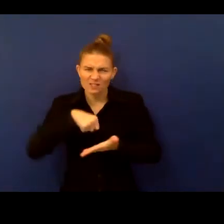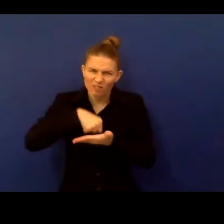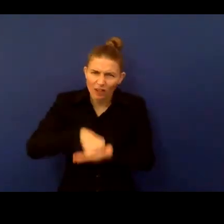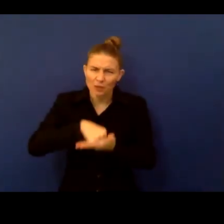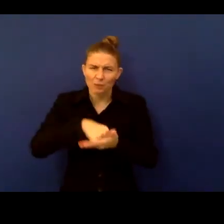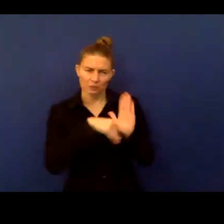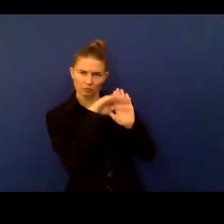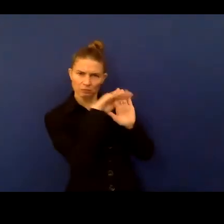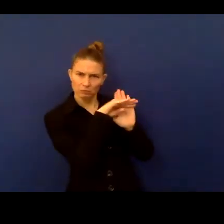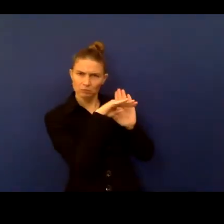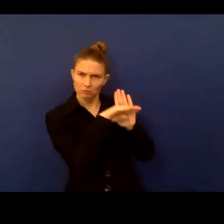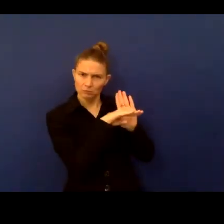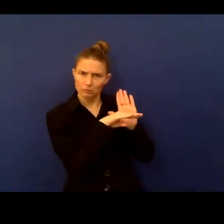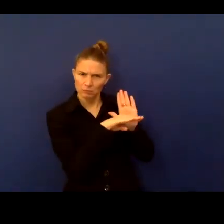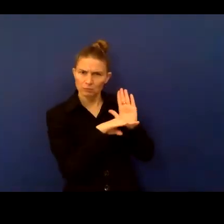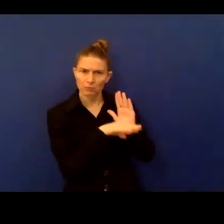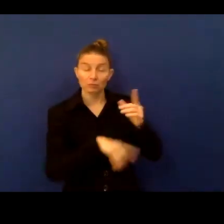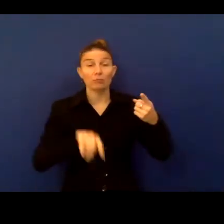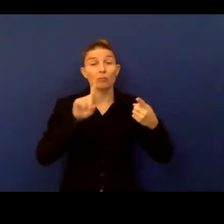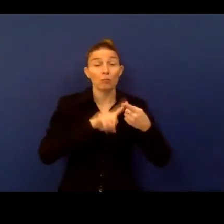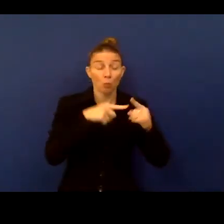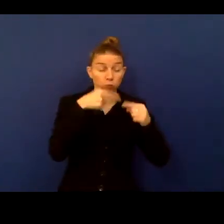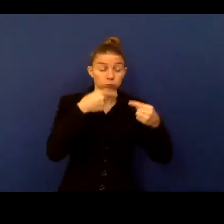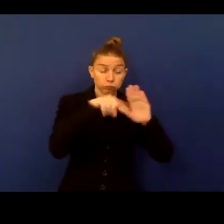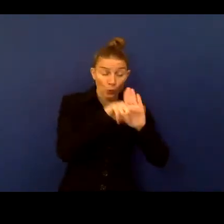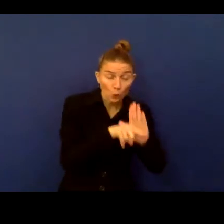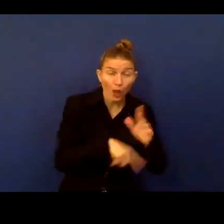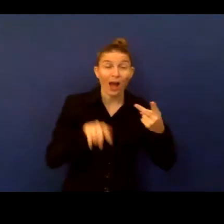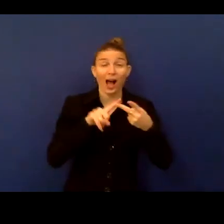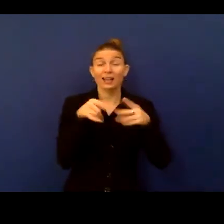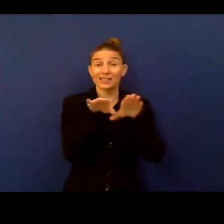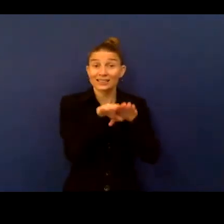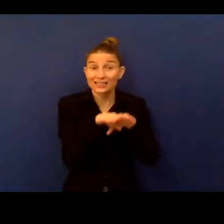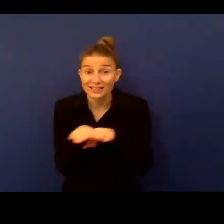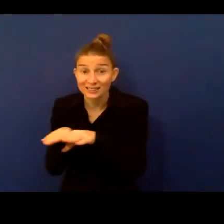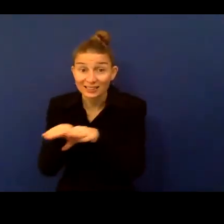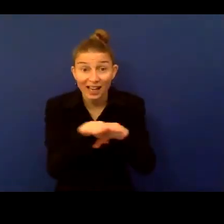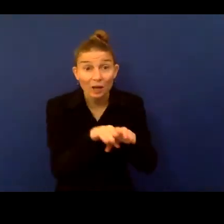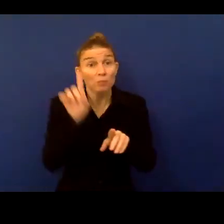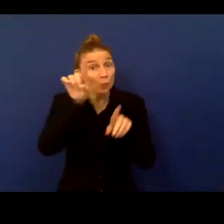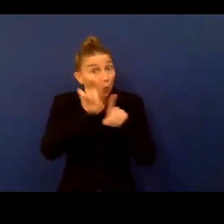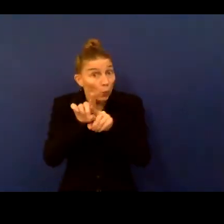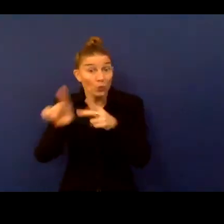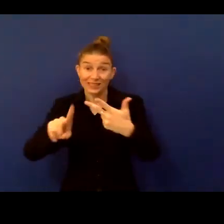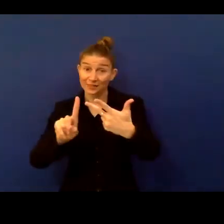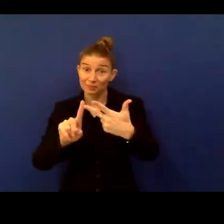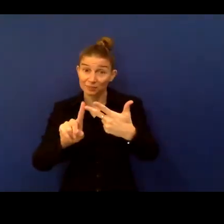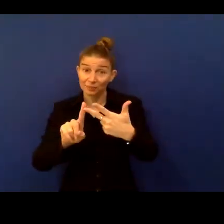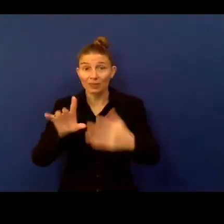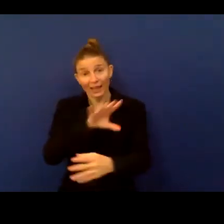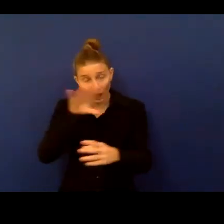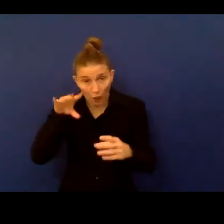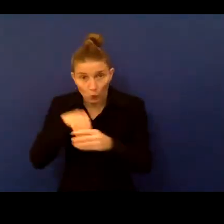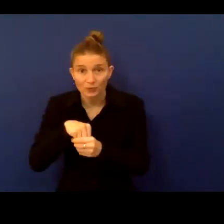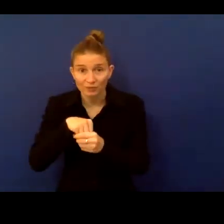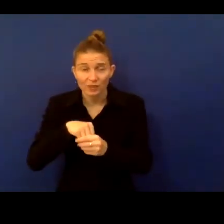protocols, in terms of data quality standards, but also in terms of inclusiveness. Inclusiveness